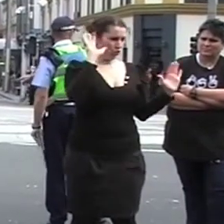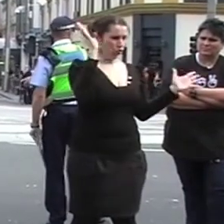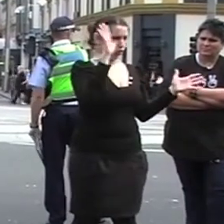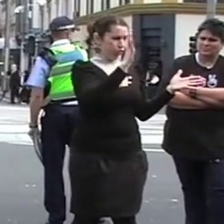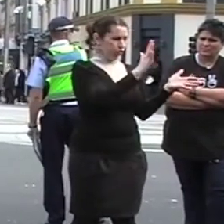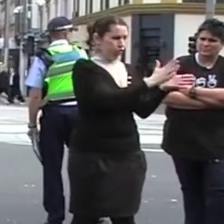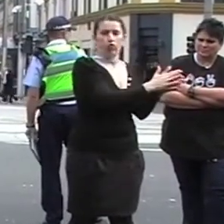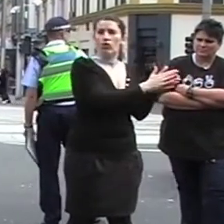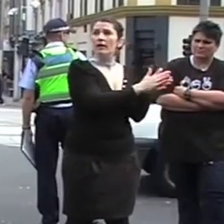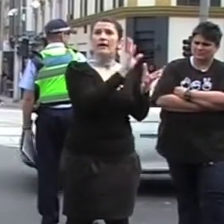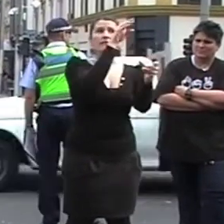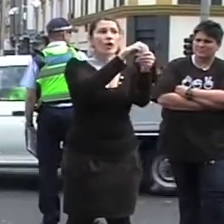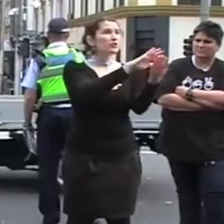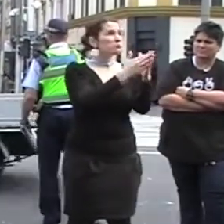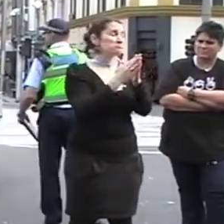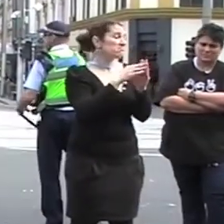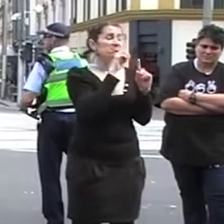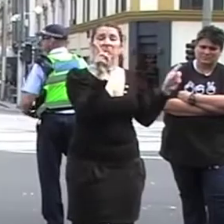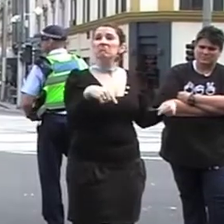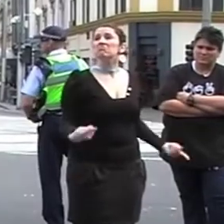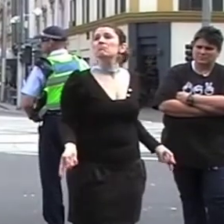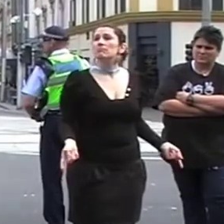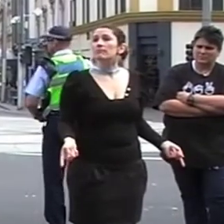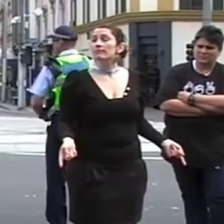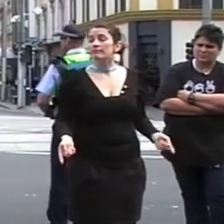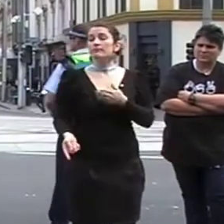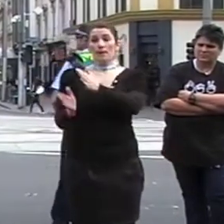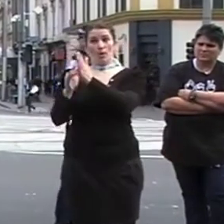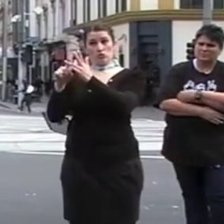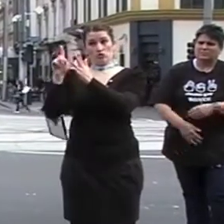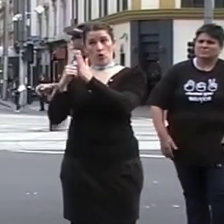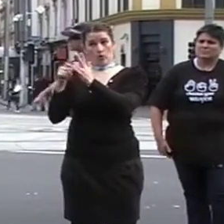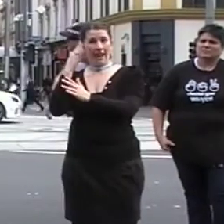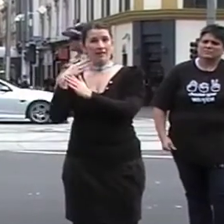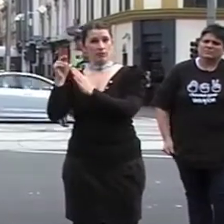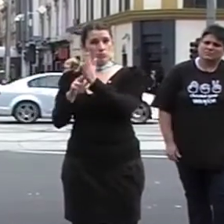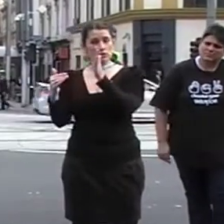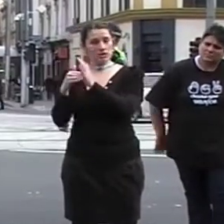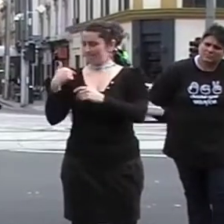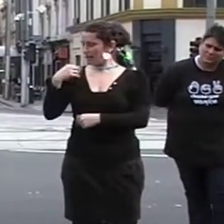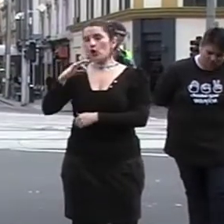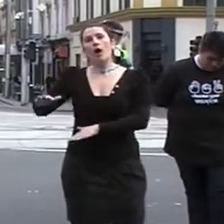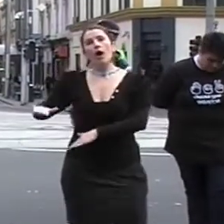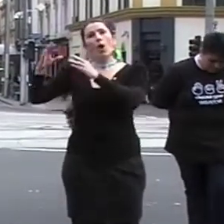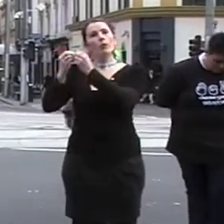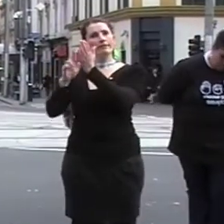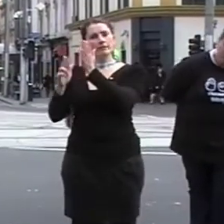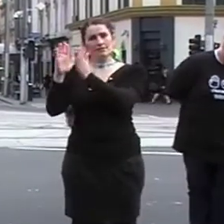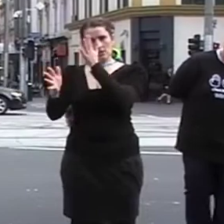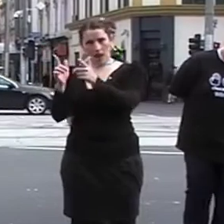for the deaf. Although I myself was not brought up with sign language, my life was changed when my hearing children came home from